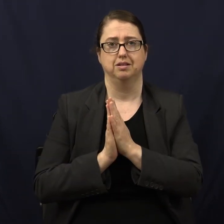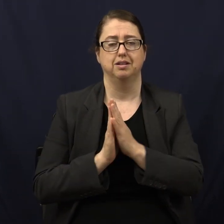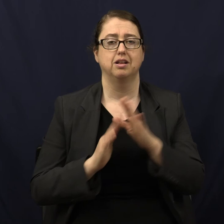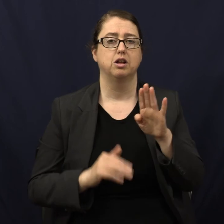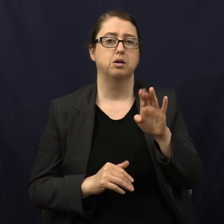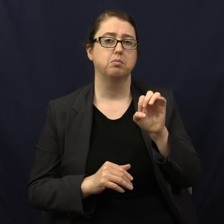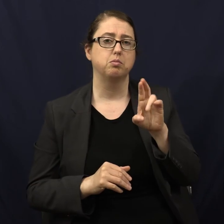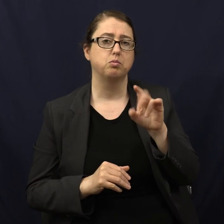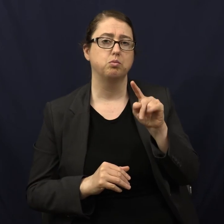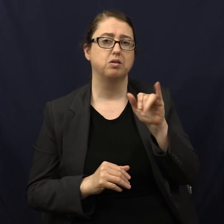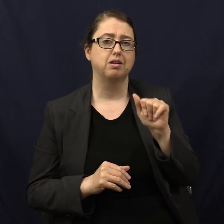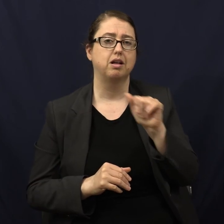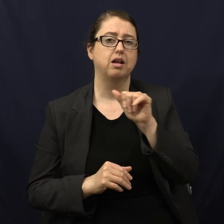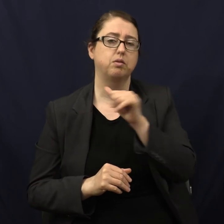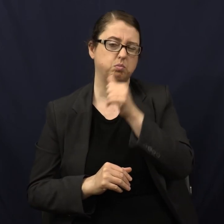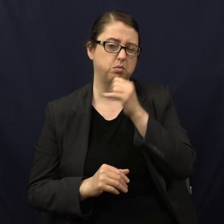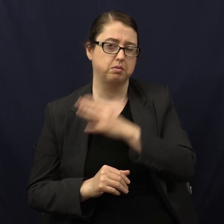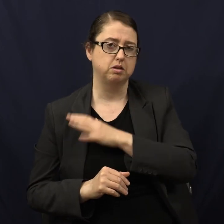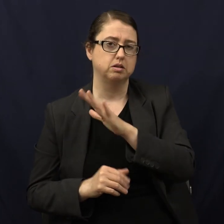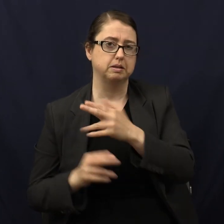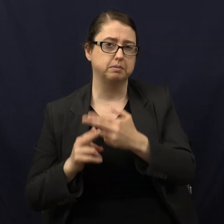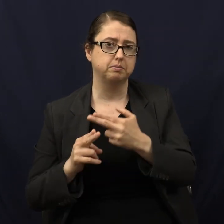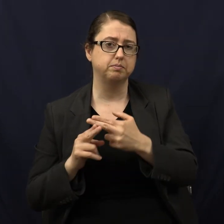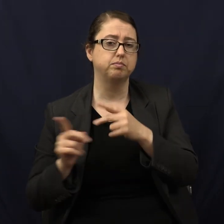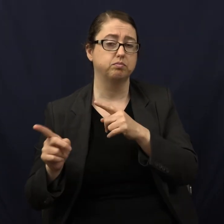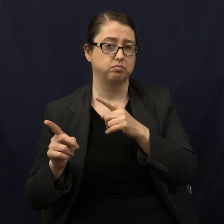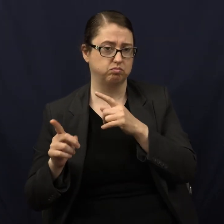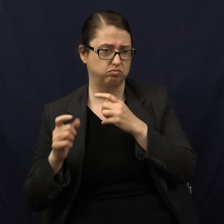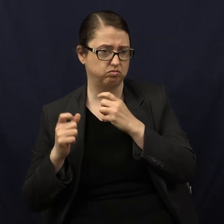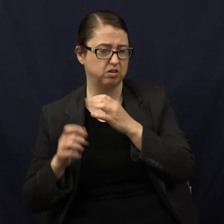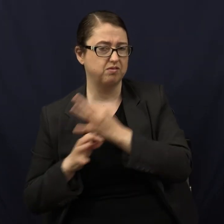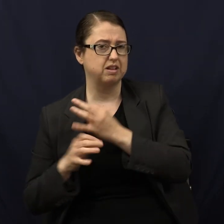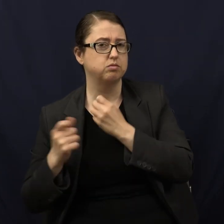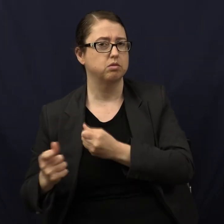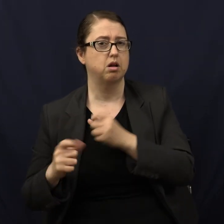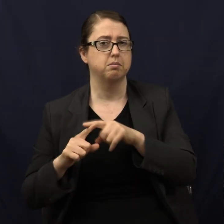Barita's faith was strong. God knew yours was weak.